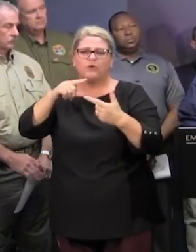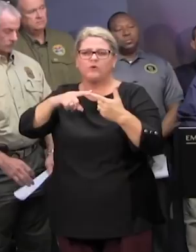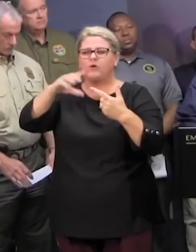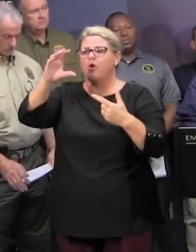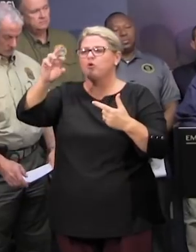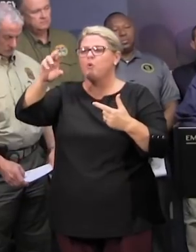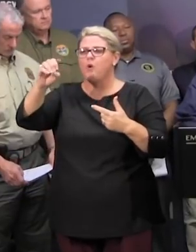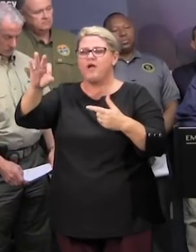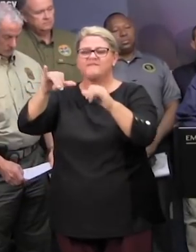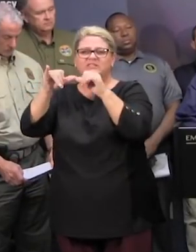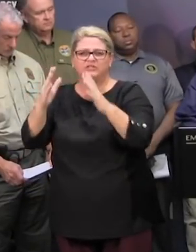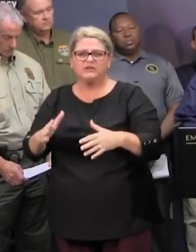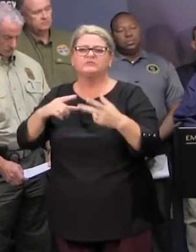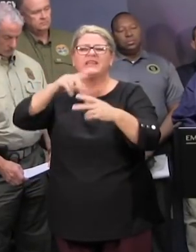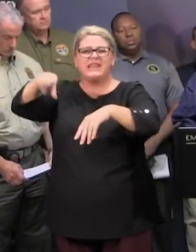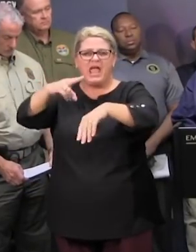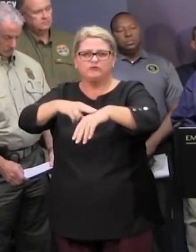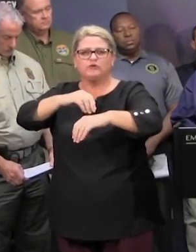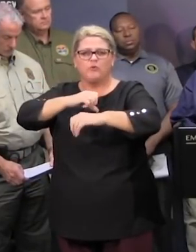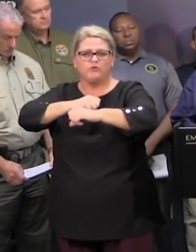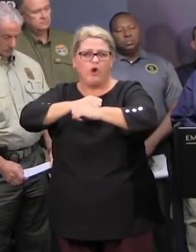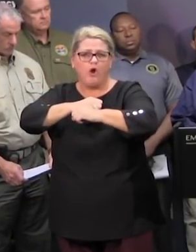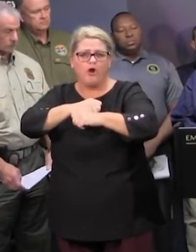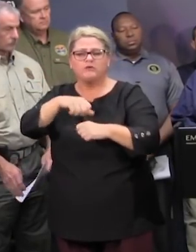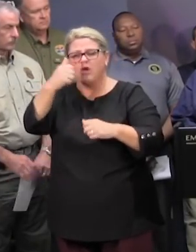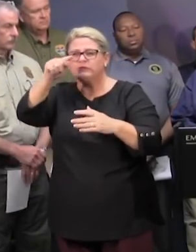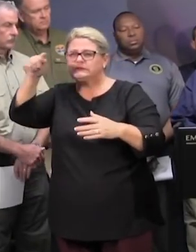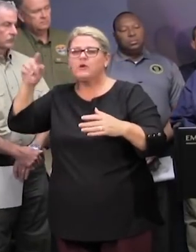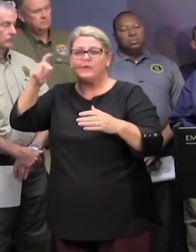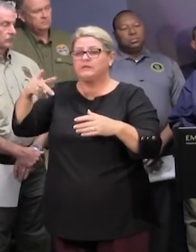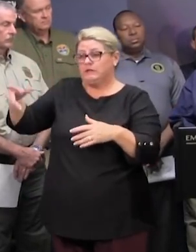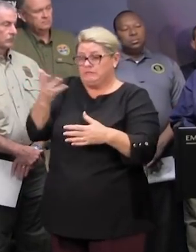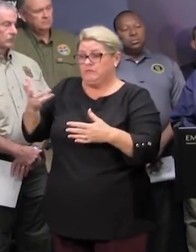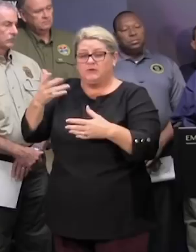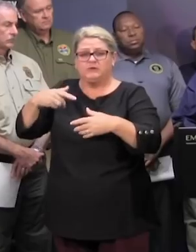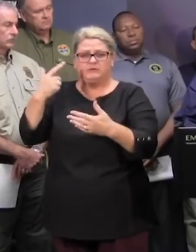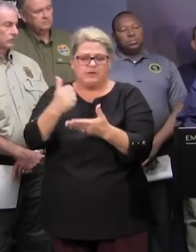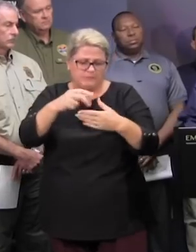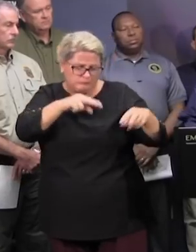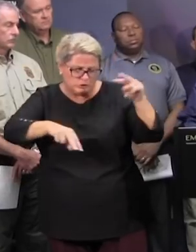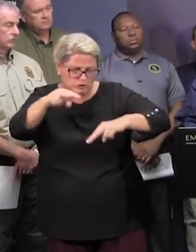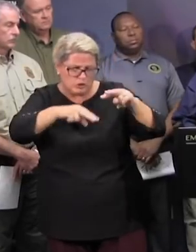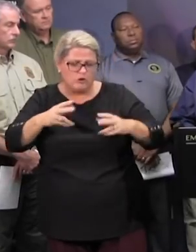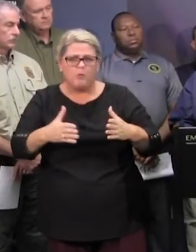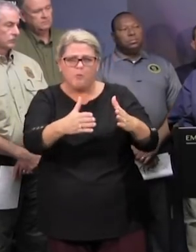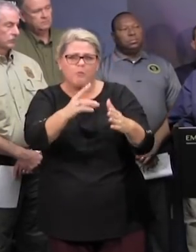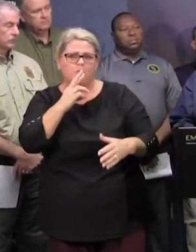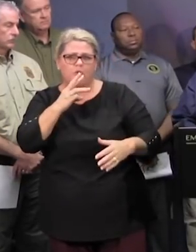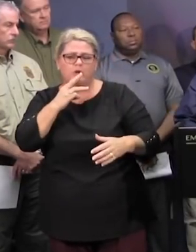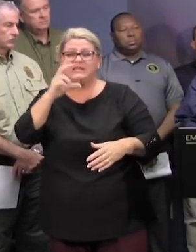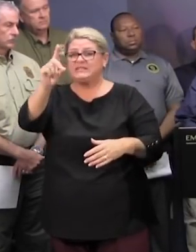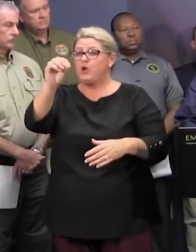of engineers national guard and others to look at our waterways and in particular the dot team has